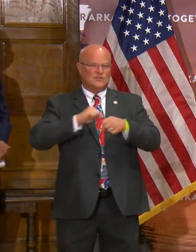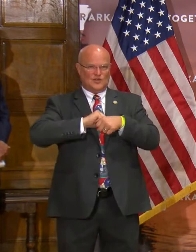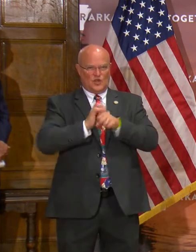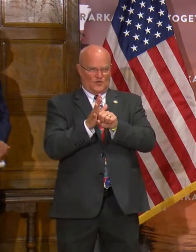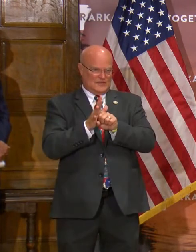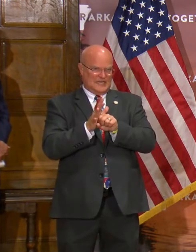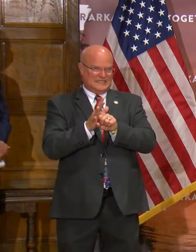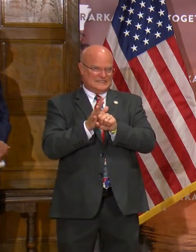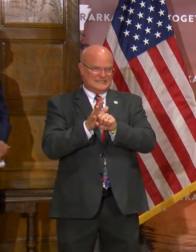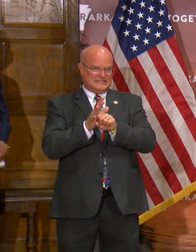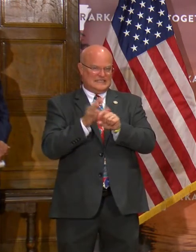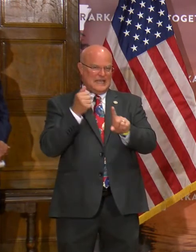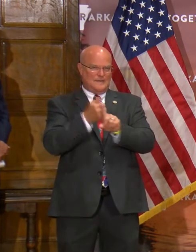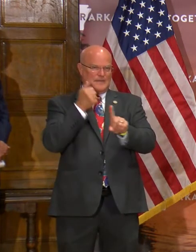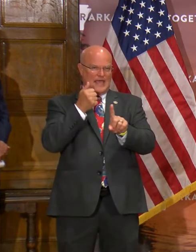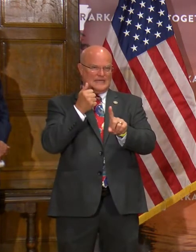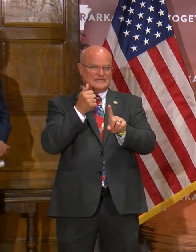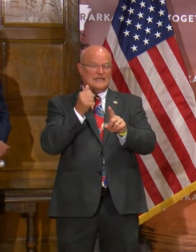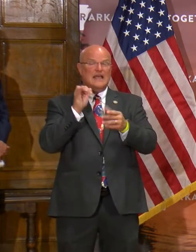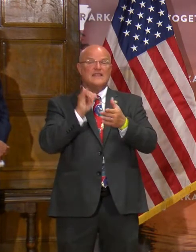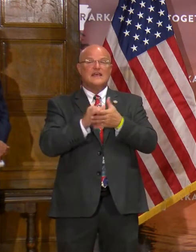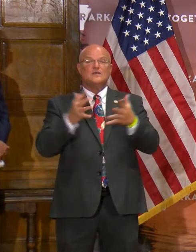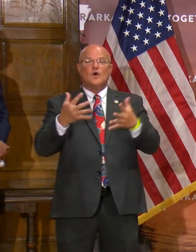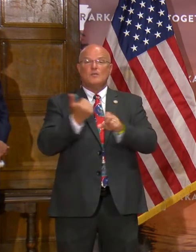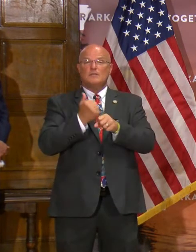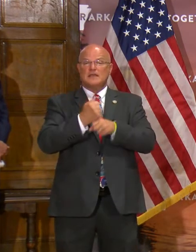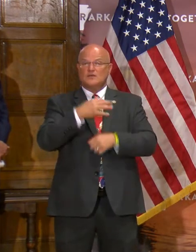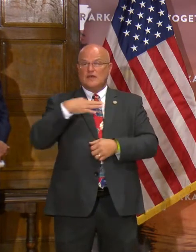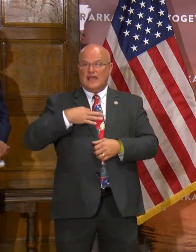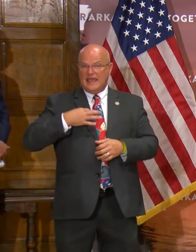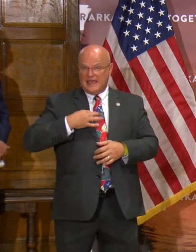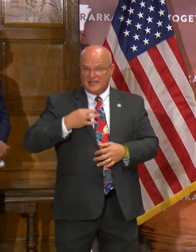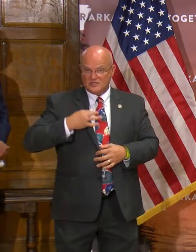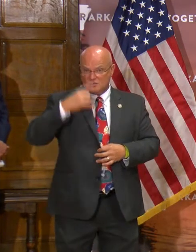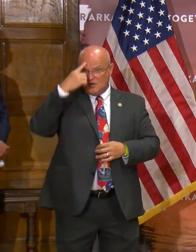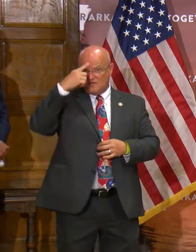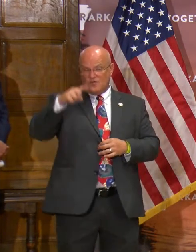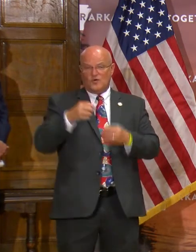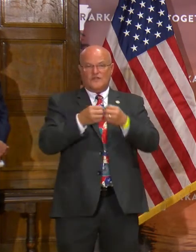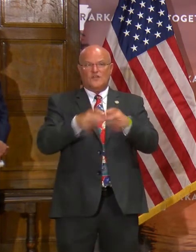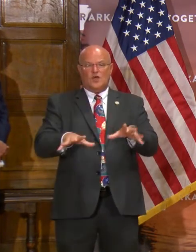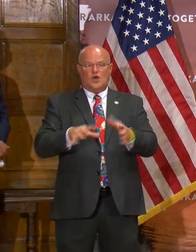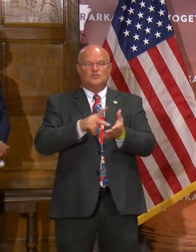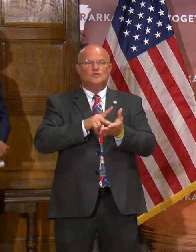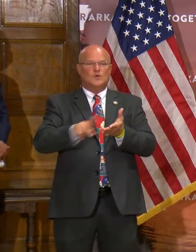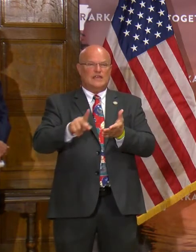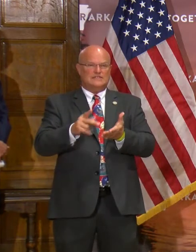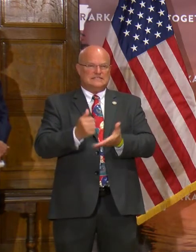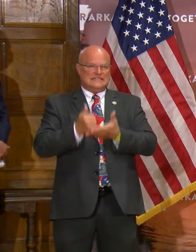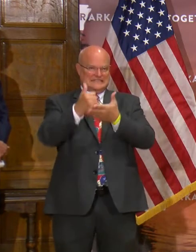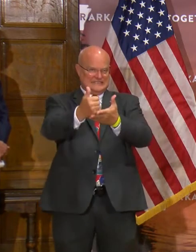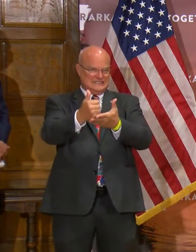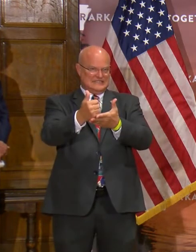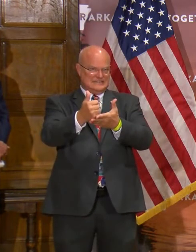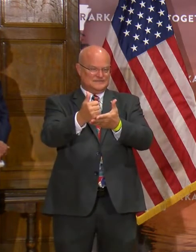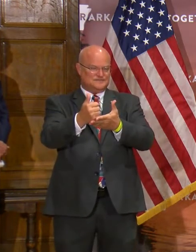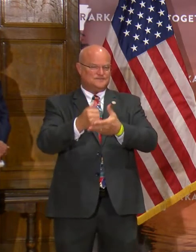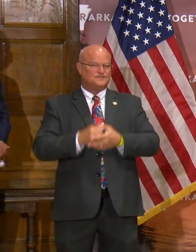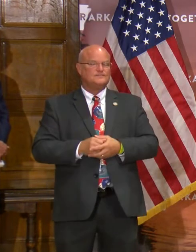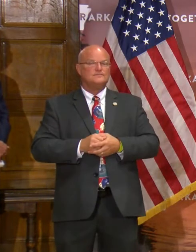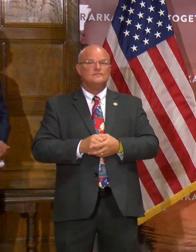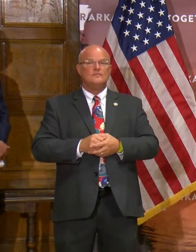COVID-19 impact. That is what will make you eligible for these lost wages assistance dollars.